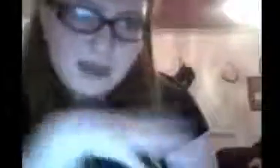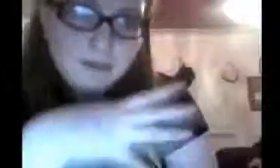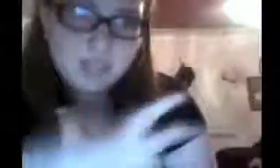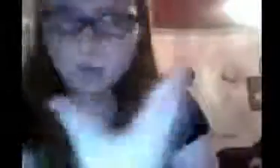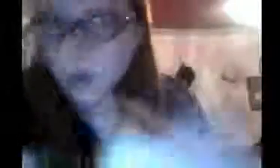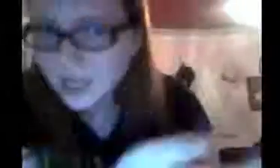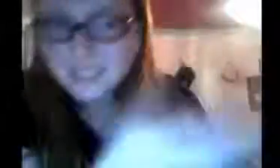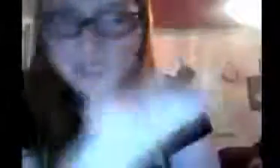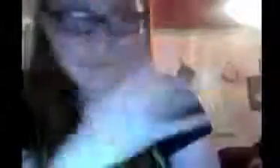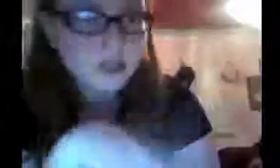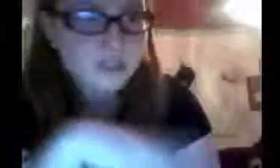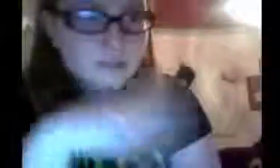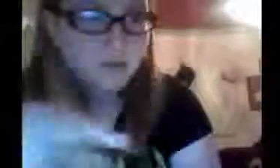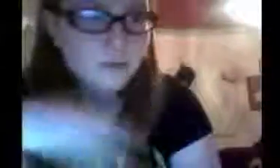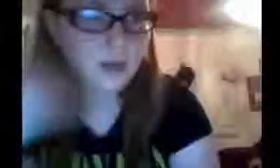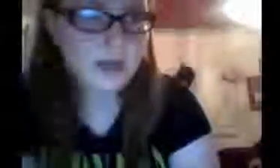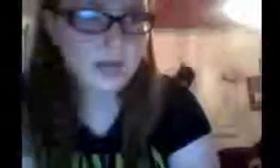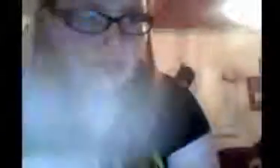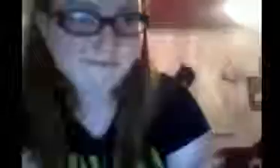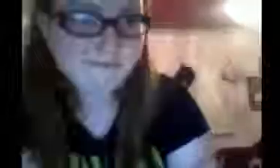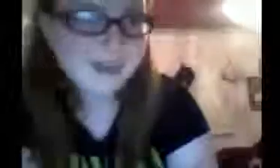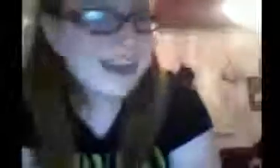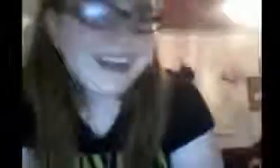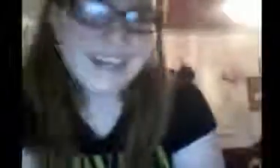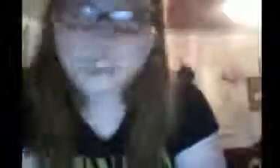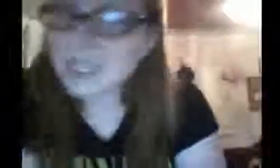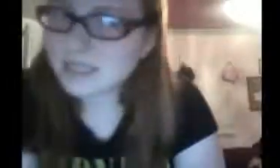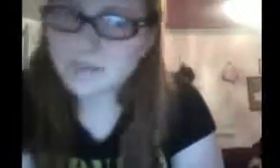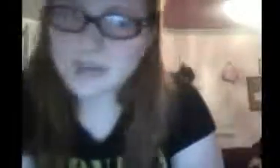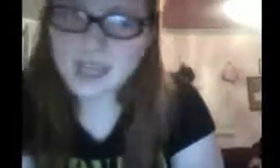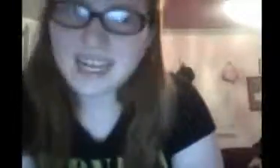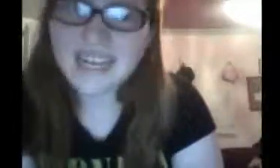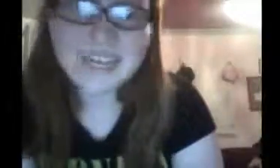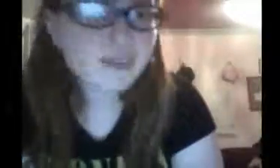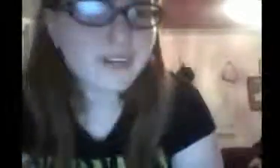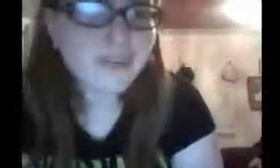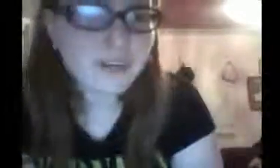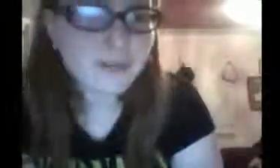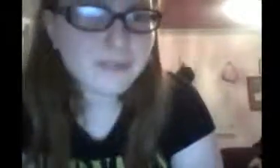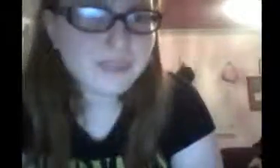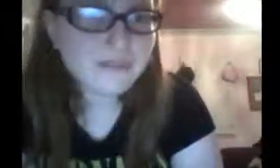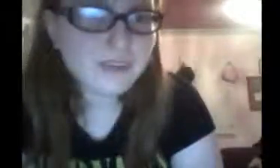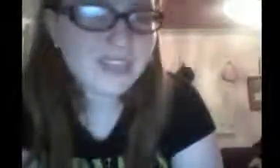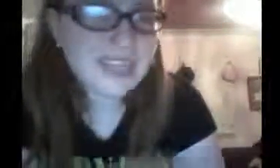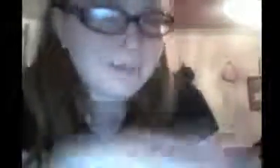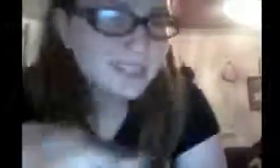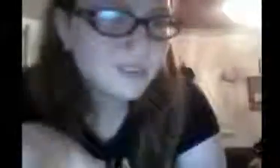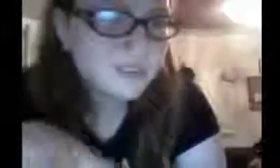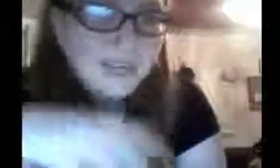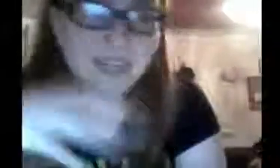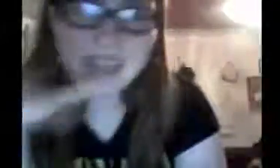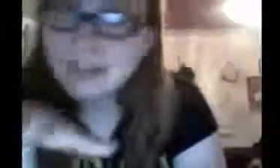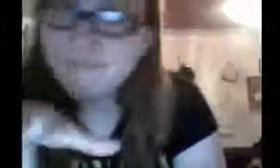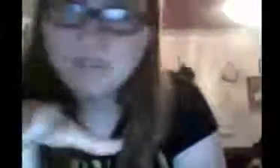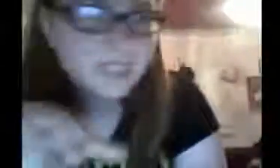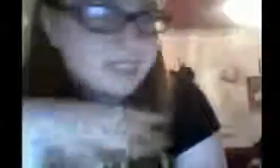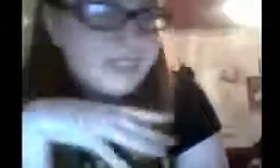by how much I want it. It's more just what I like. Yeah, True Jackson VP. Like, I keep trying to find the episodes, but I can't find it.